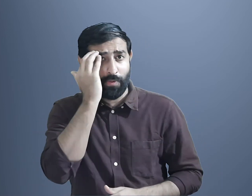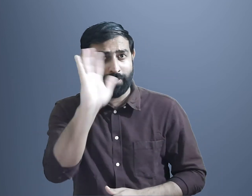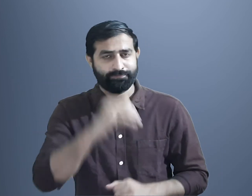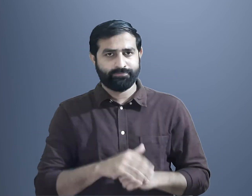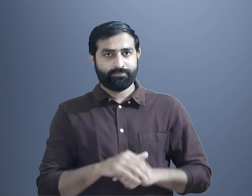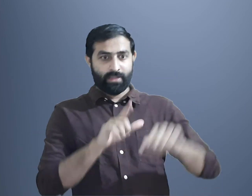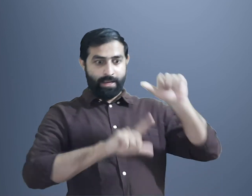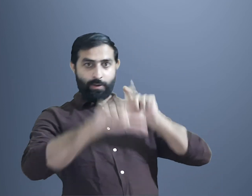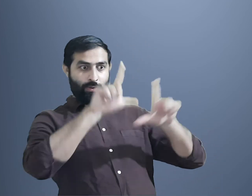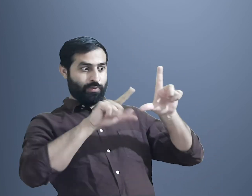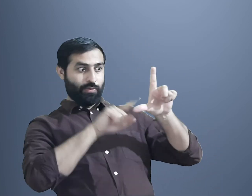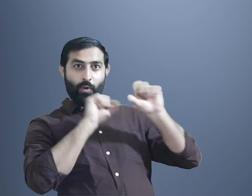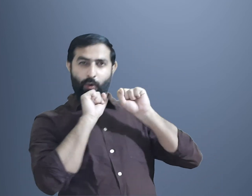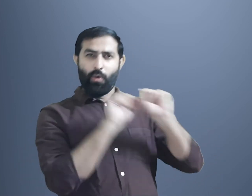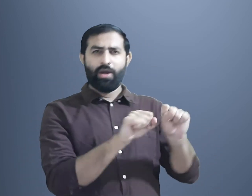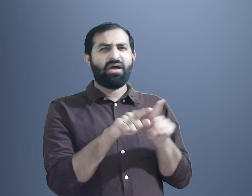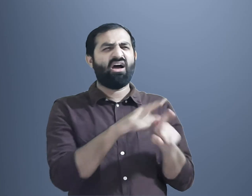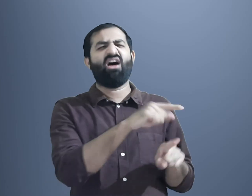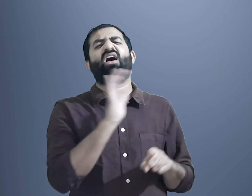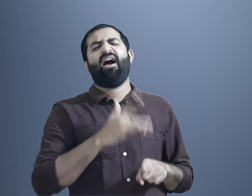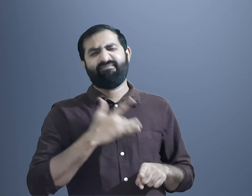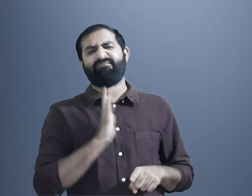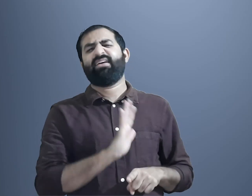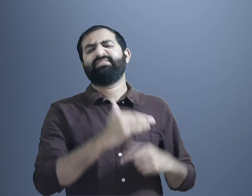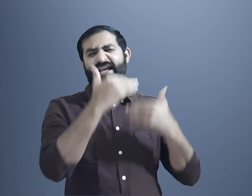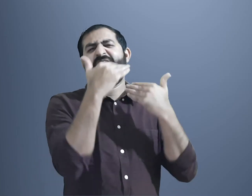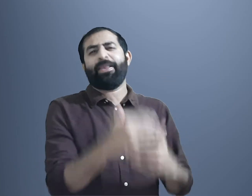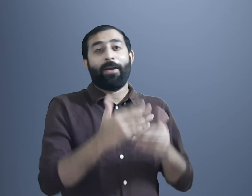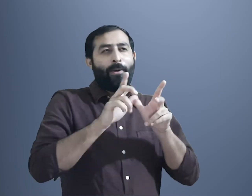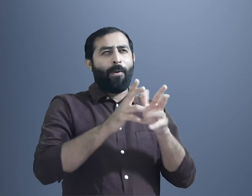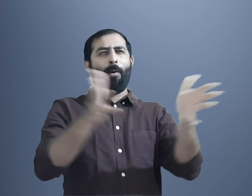think that language has limited scope. But that is not true.